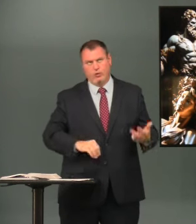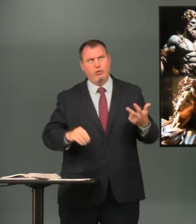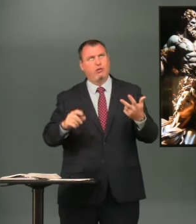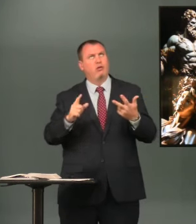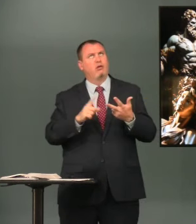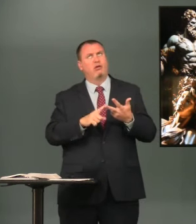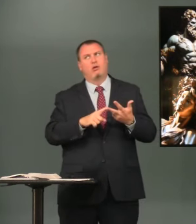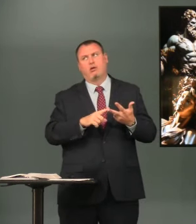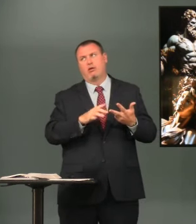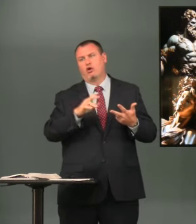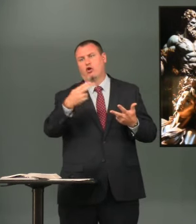Juno